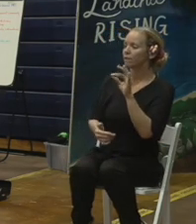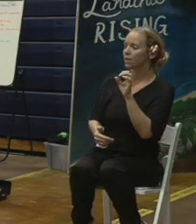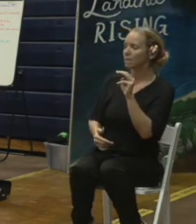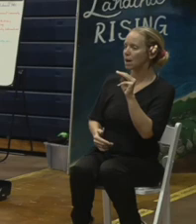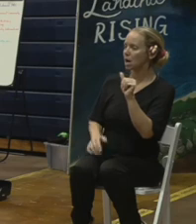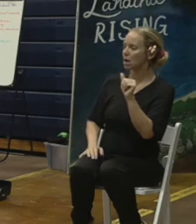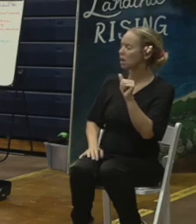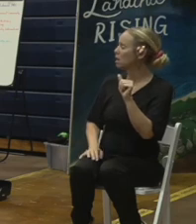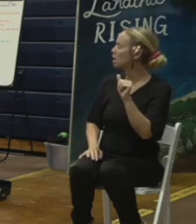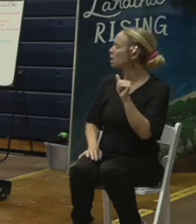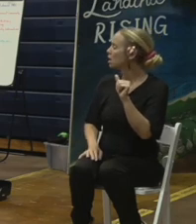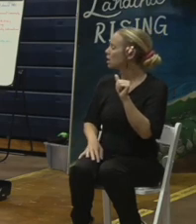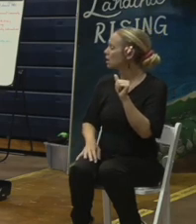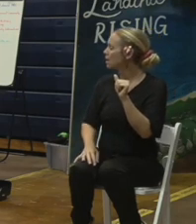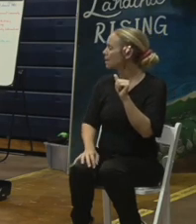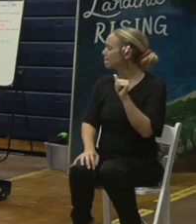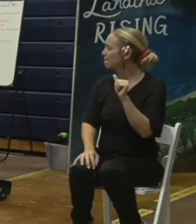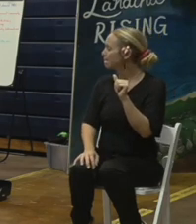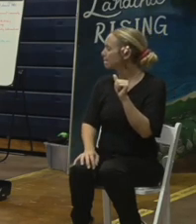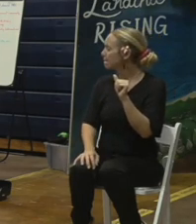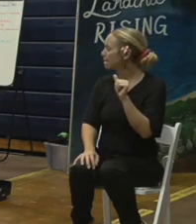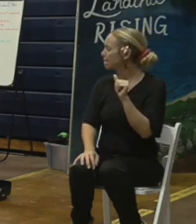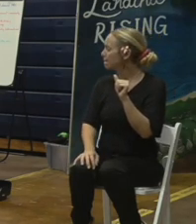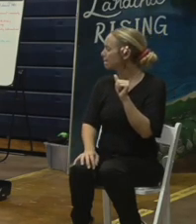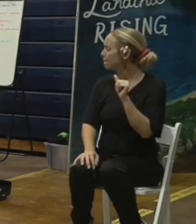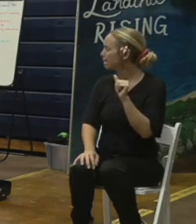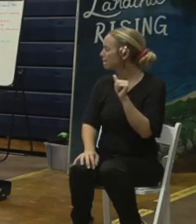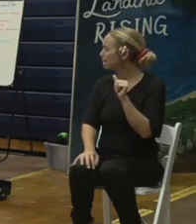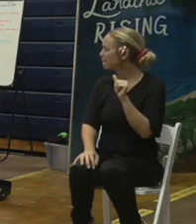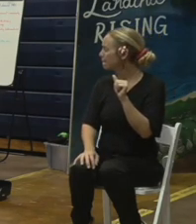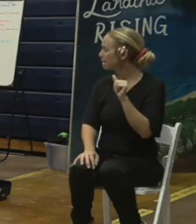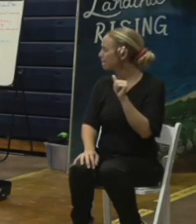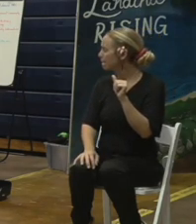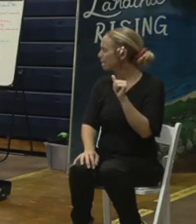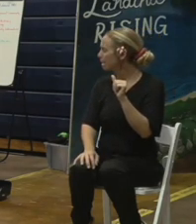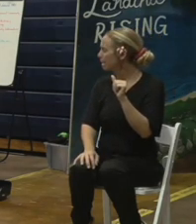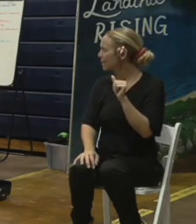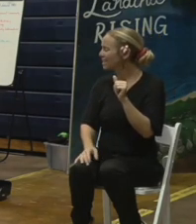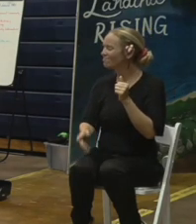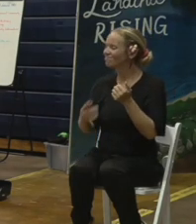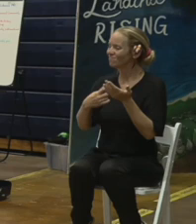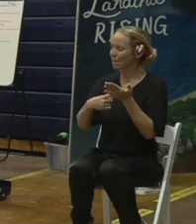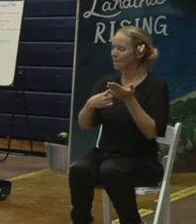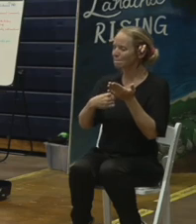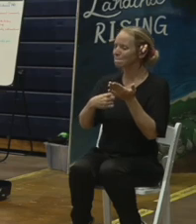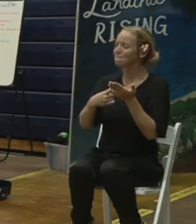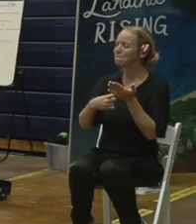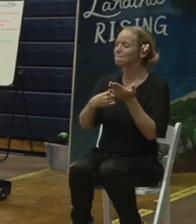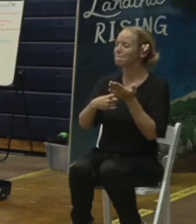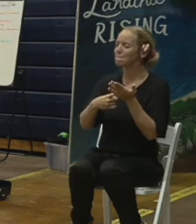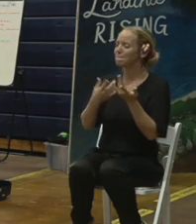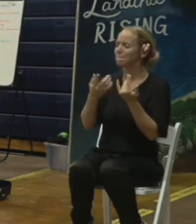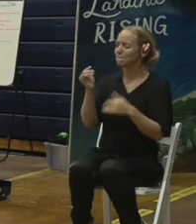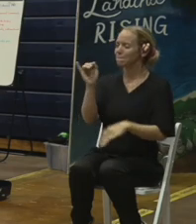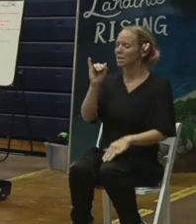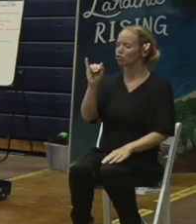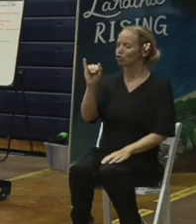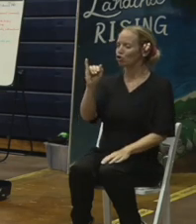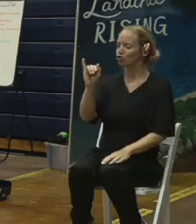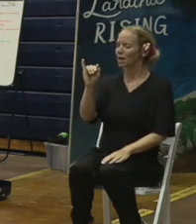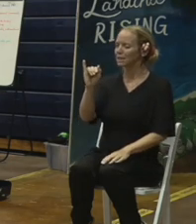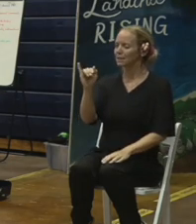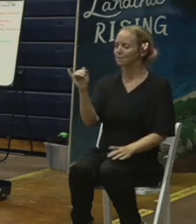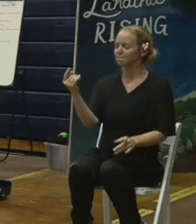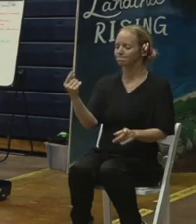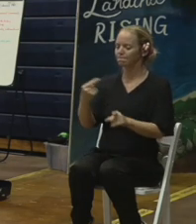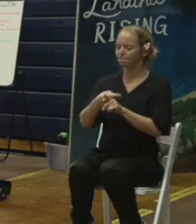Apparently, there's individuals having a hard time with their insurance because their policy does not have debris removal